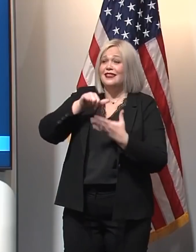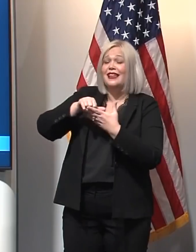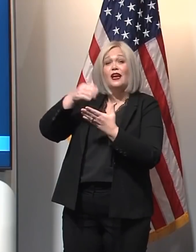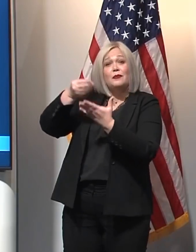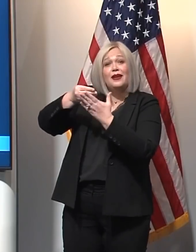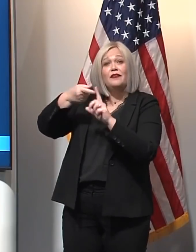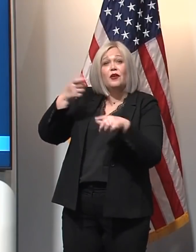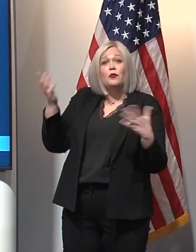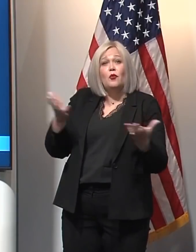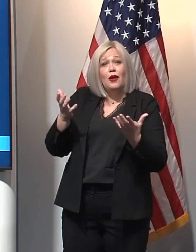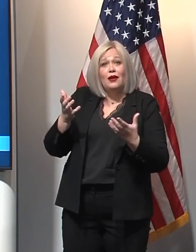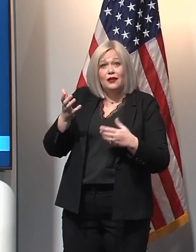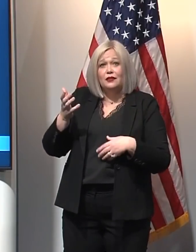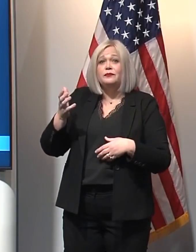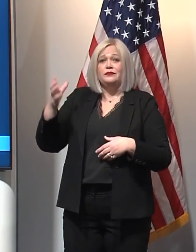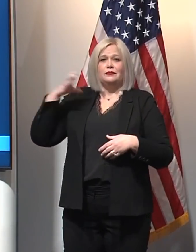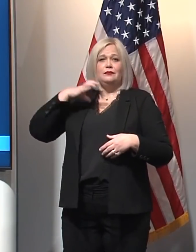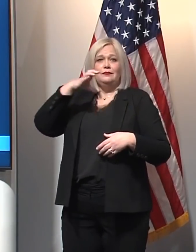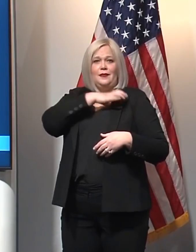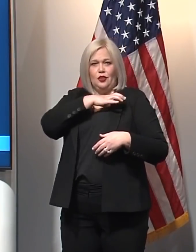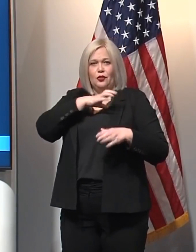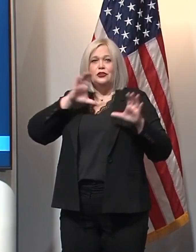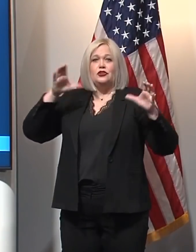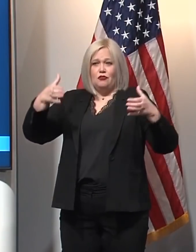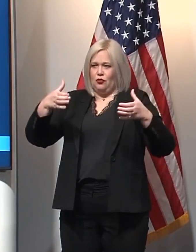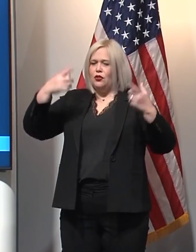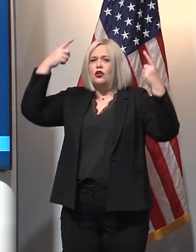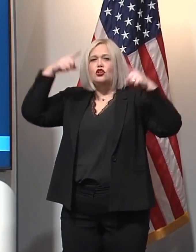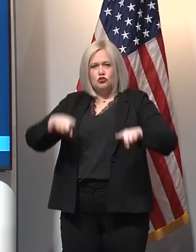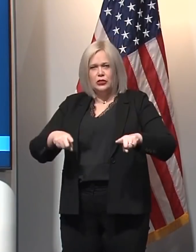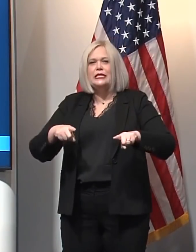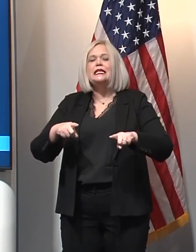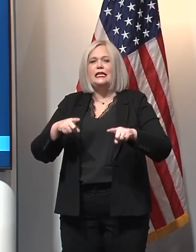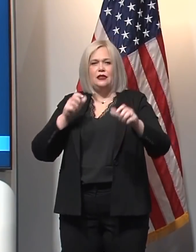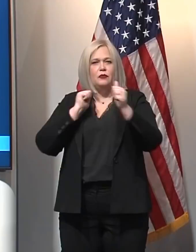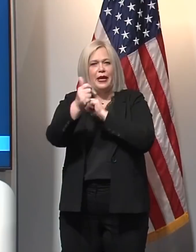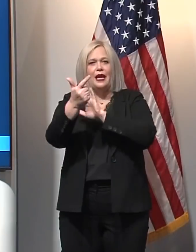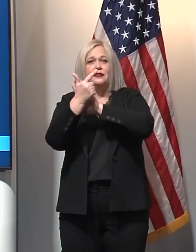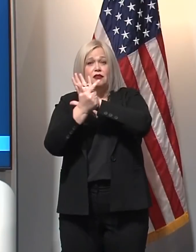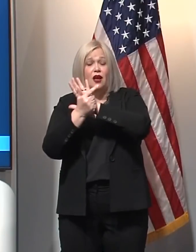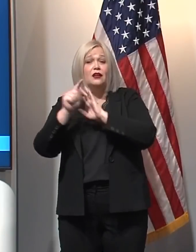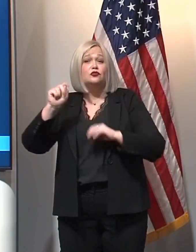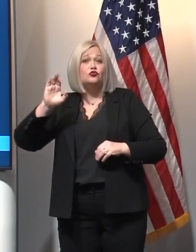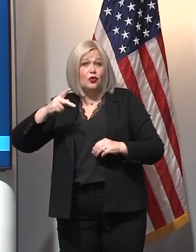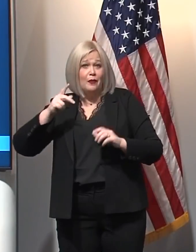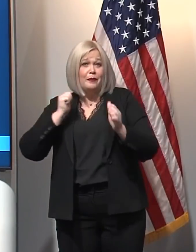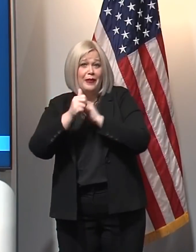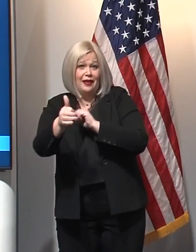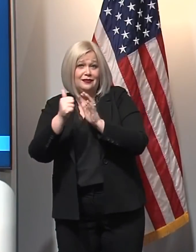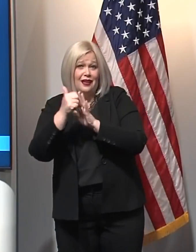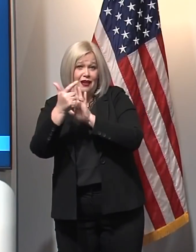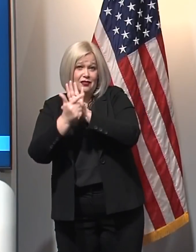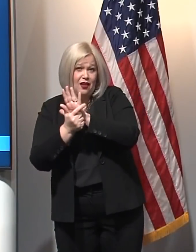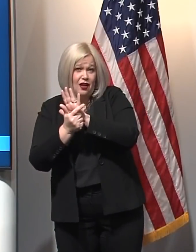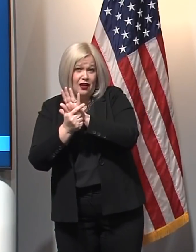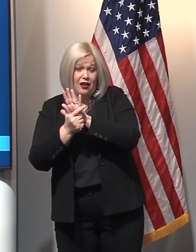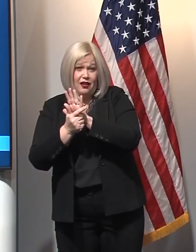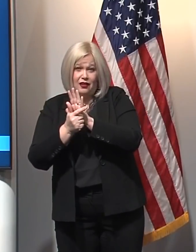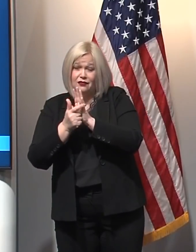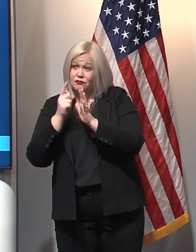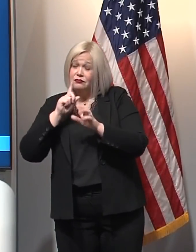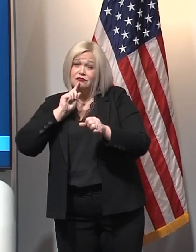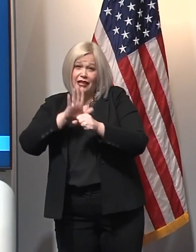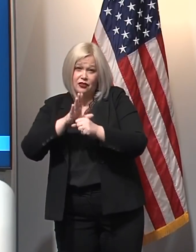bipartisan group of our congressional delegation and were signed into law by President Trump and that we still haven't deployed